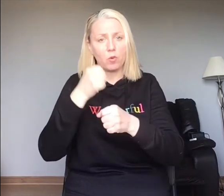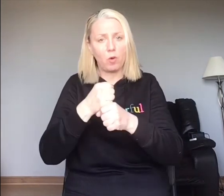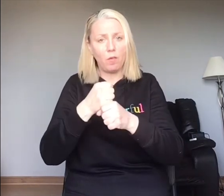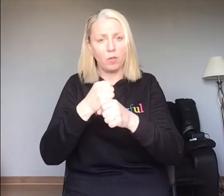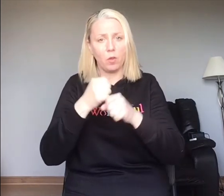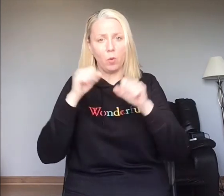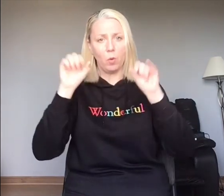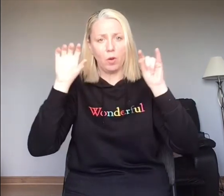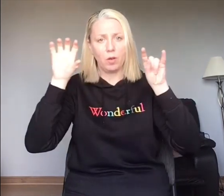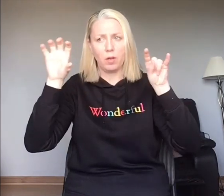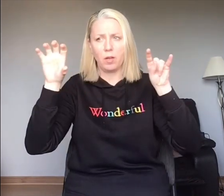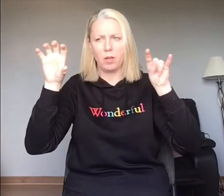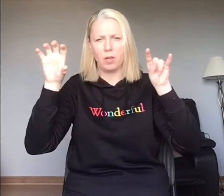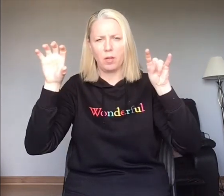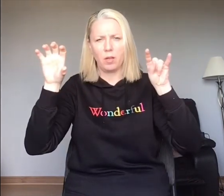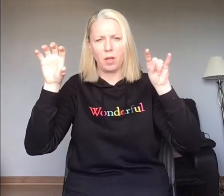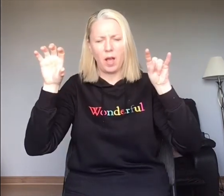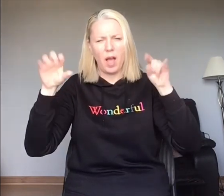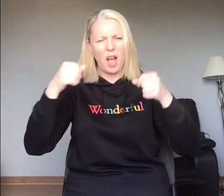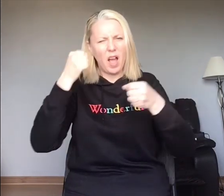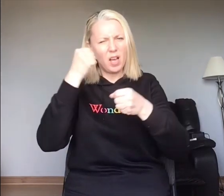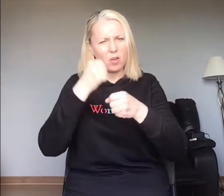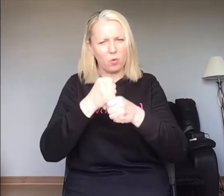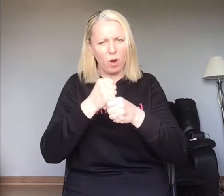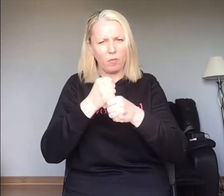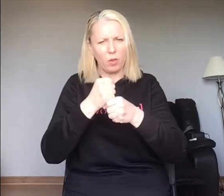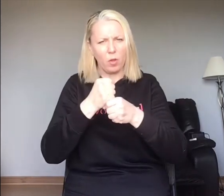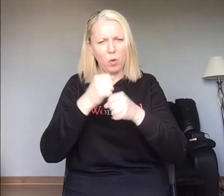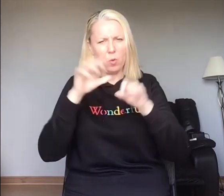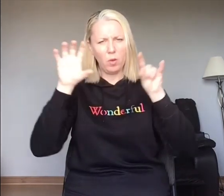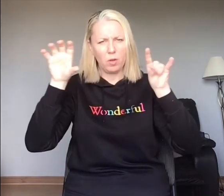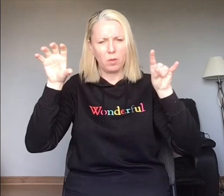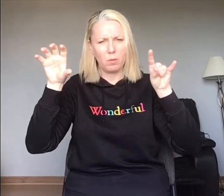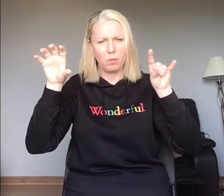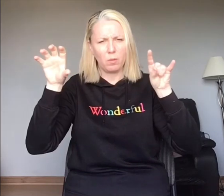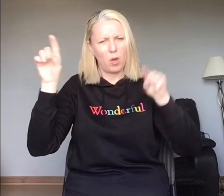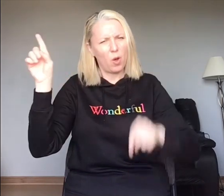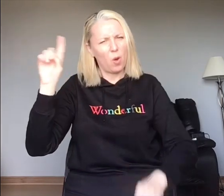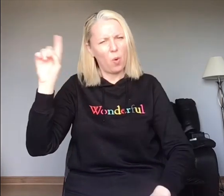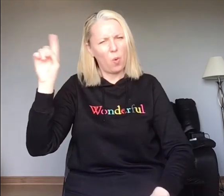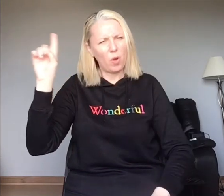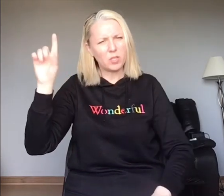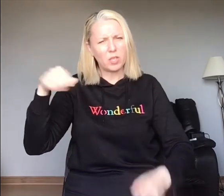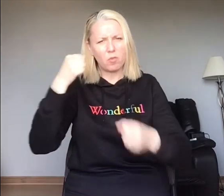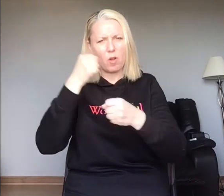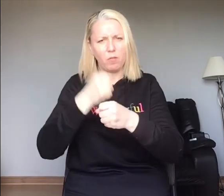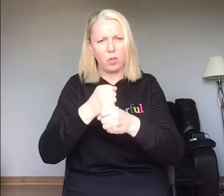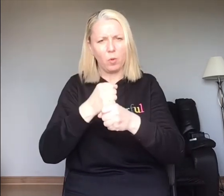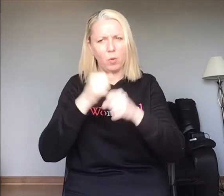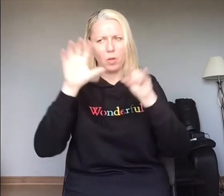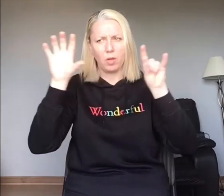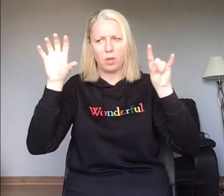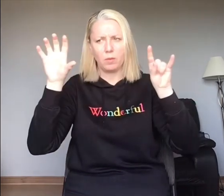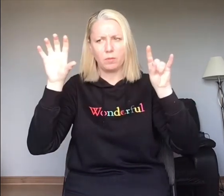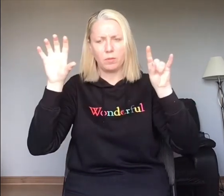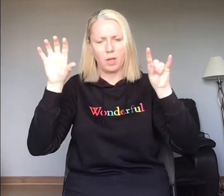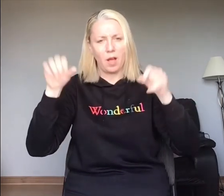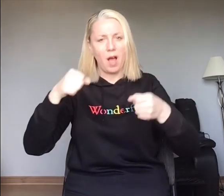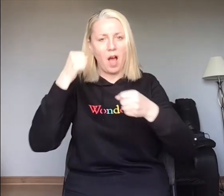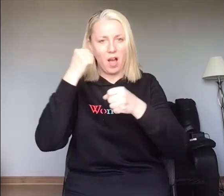Gruffalo. A Gruffalo. A What's a Gruffalo? A